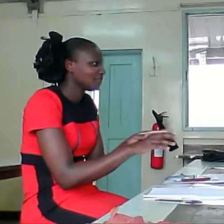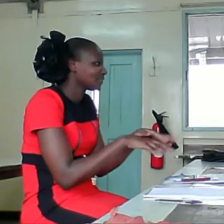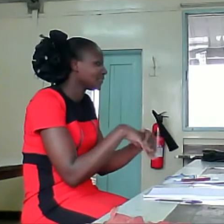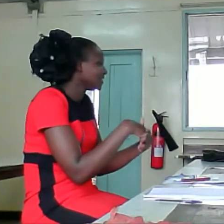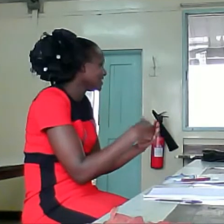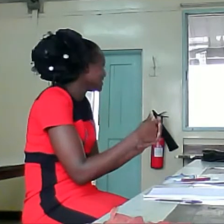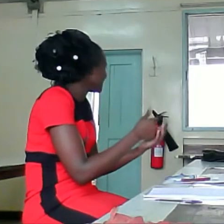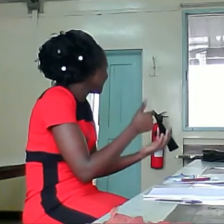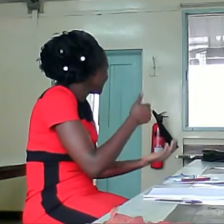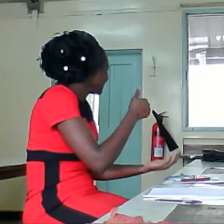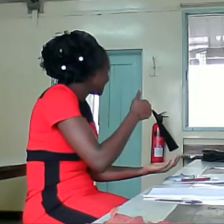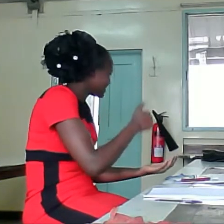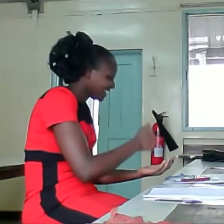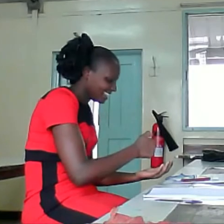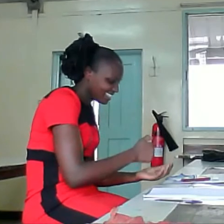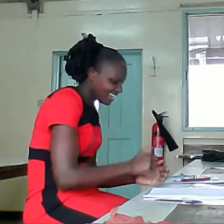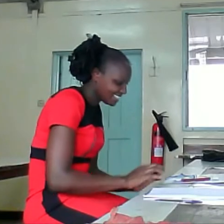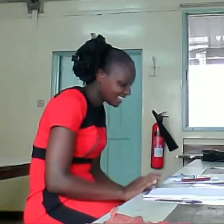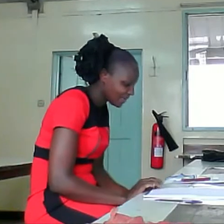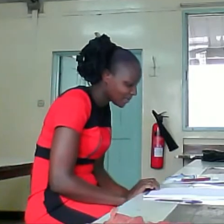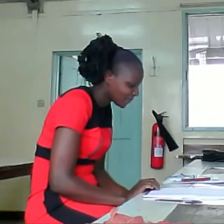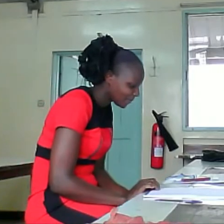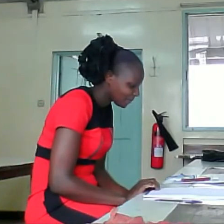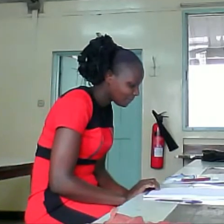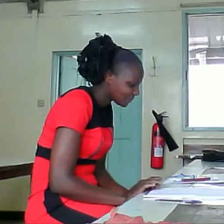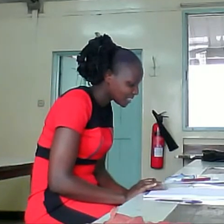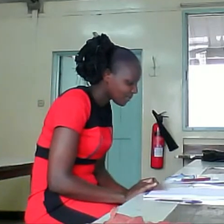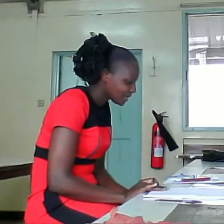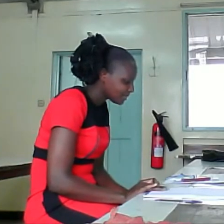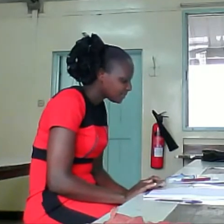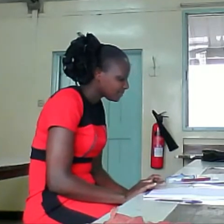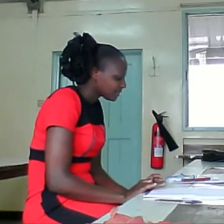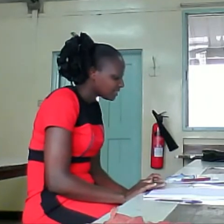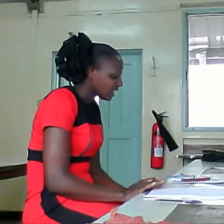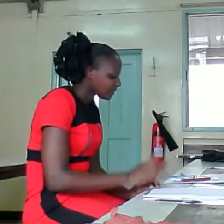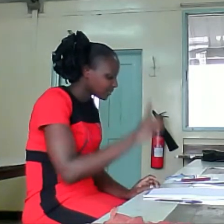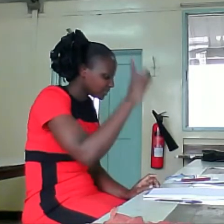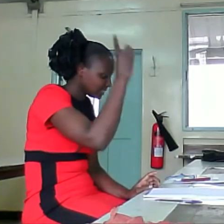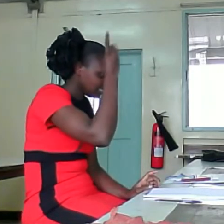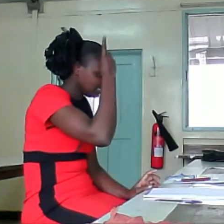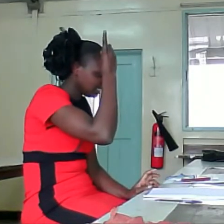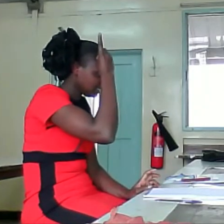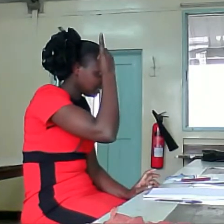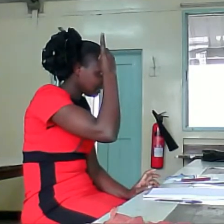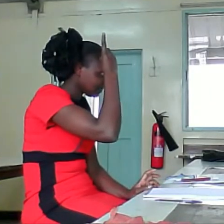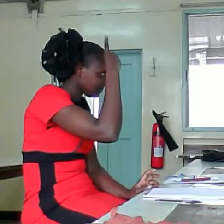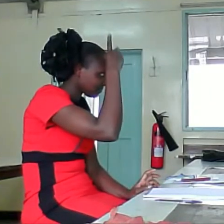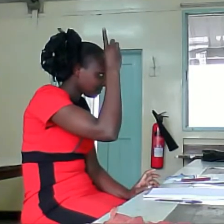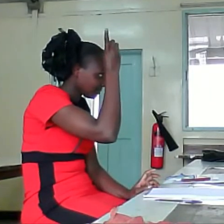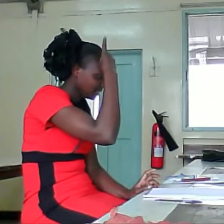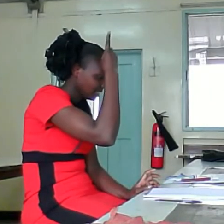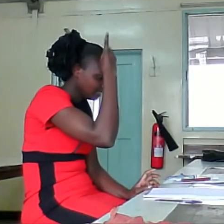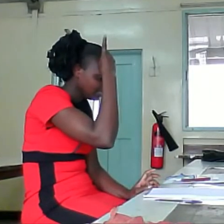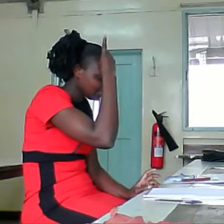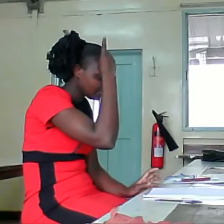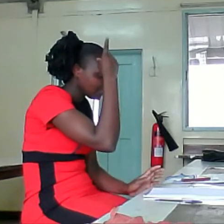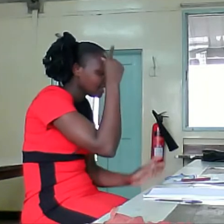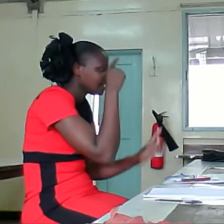So, his. Sanitizer. Sawa? Sharon, disease. This is. is.